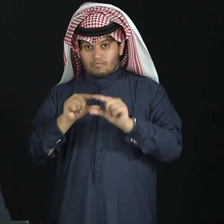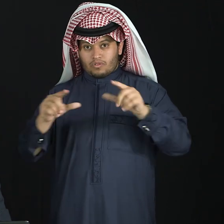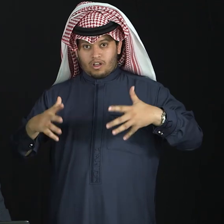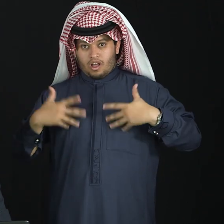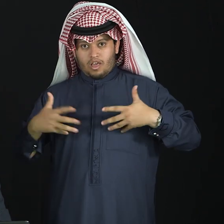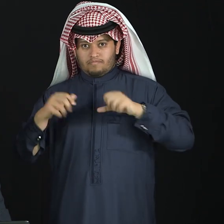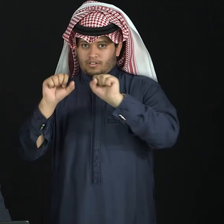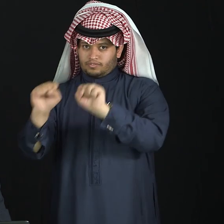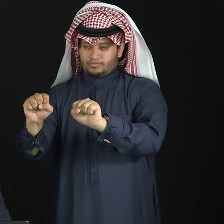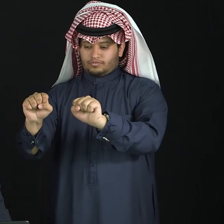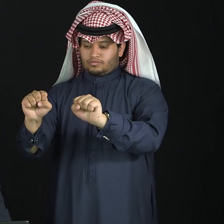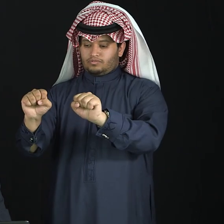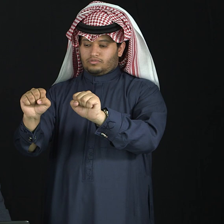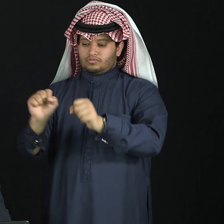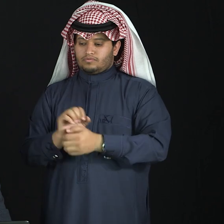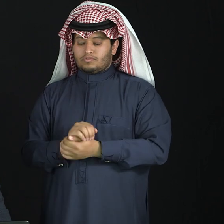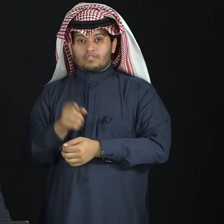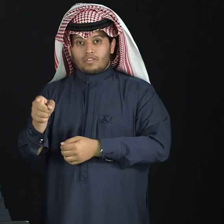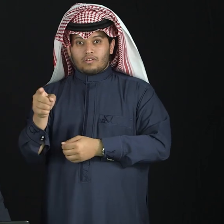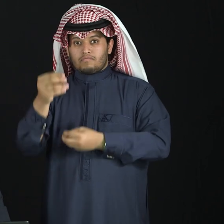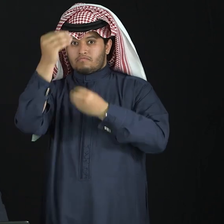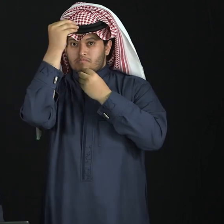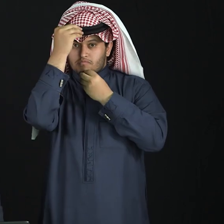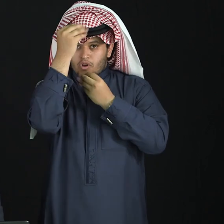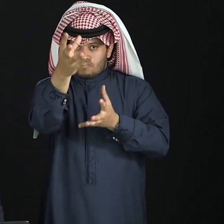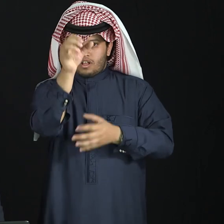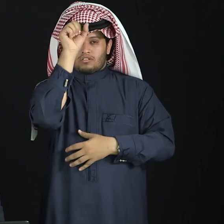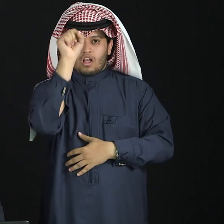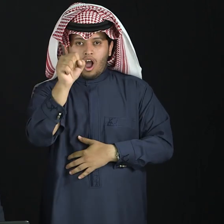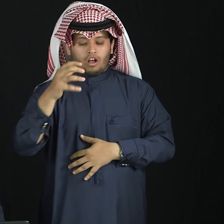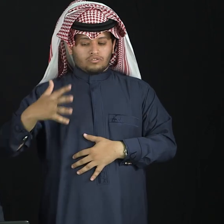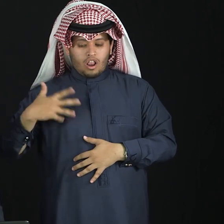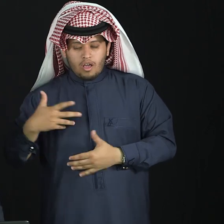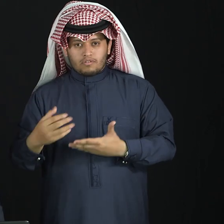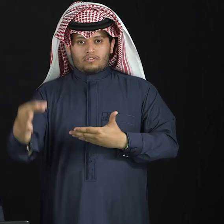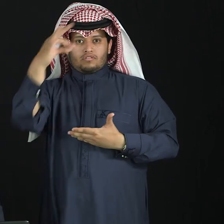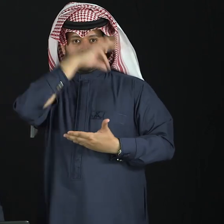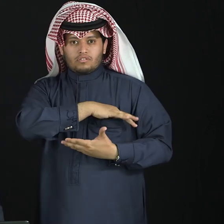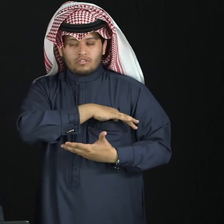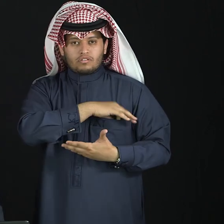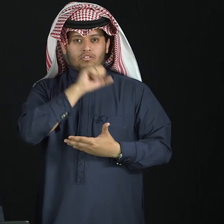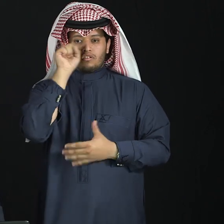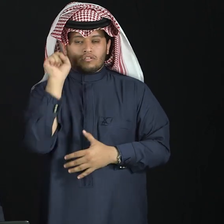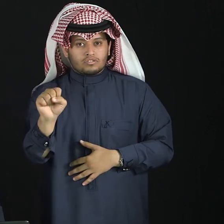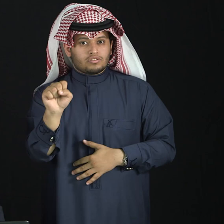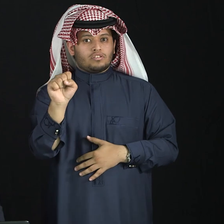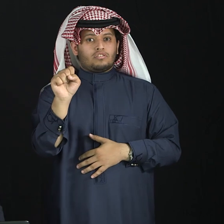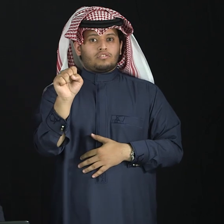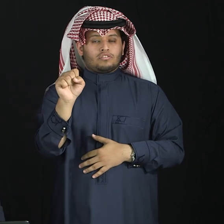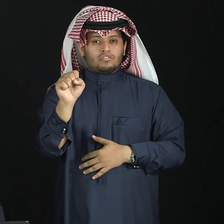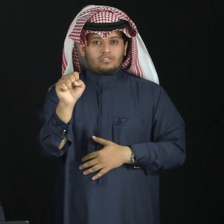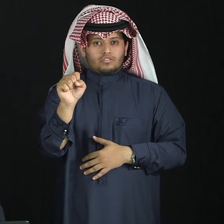Gentlemen, as you know, we explained how we, in fact, give some grammar and the grammatical points,